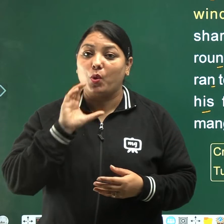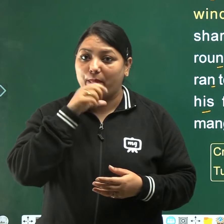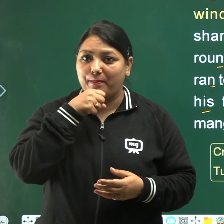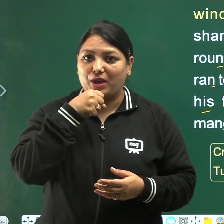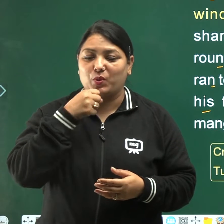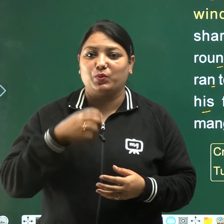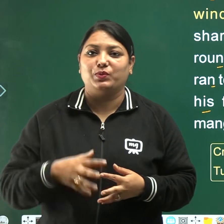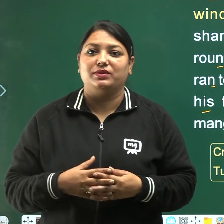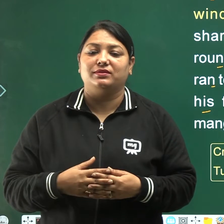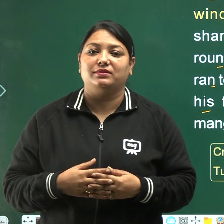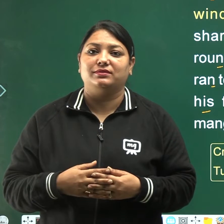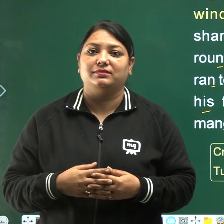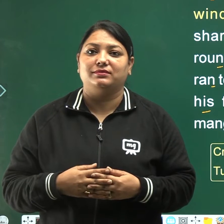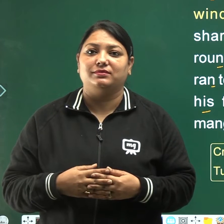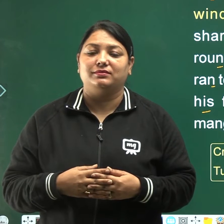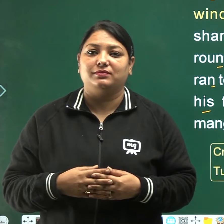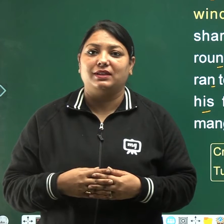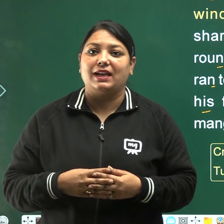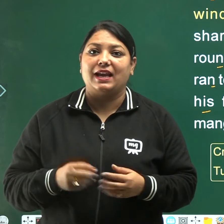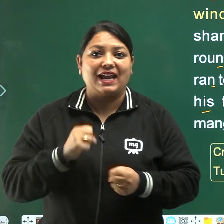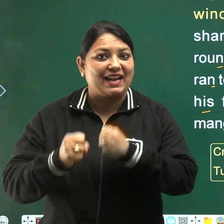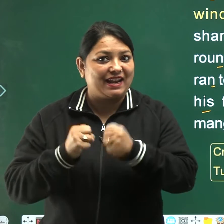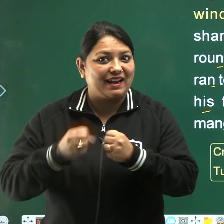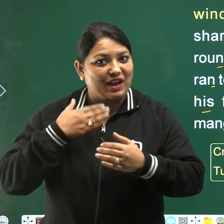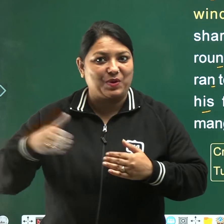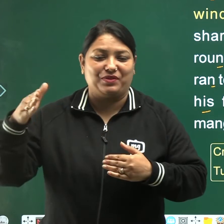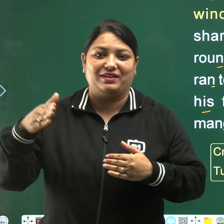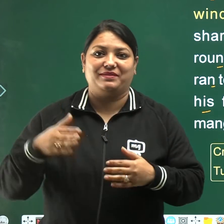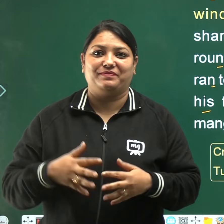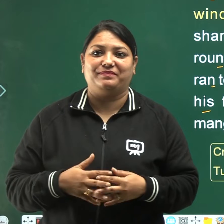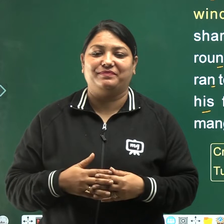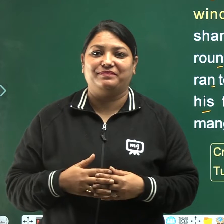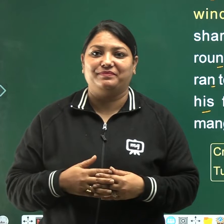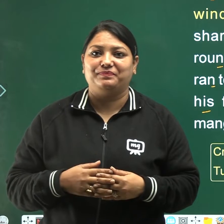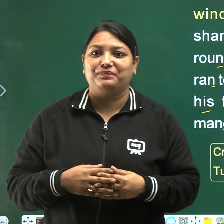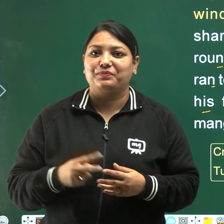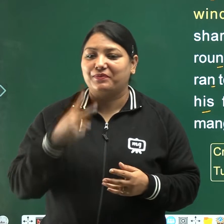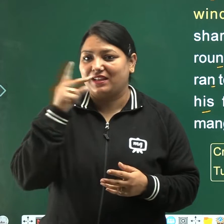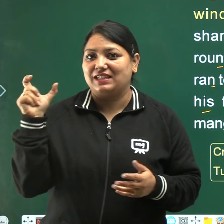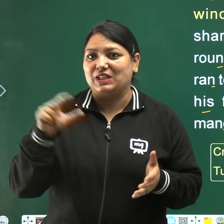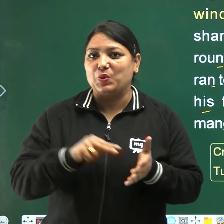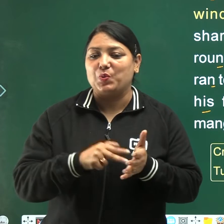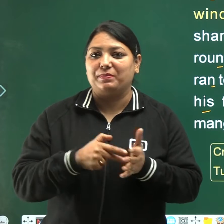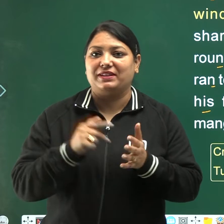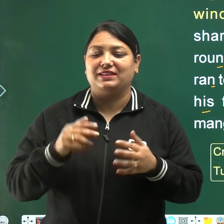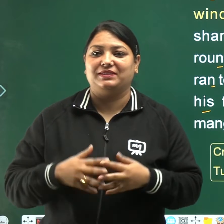had taken ran away, now let us see the word meanings.